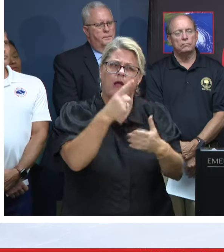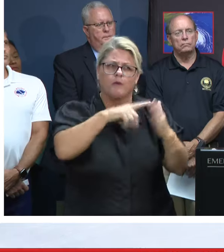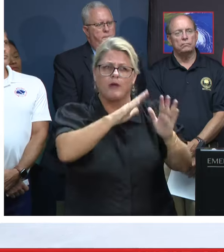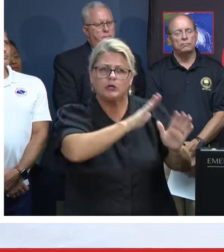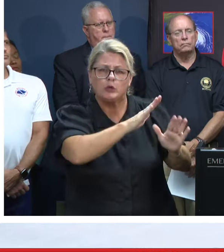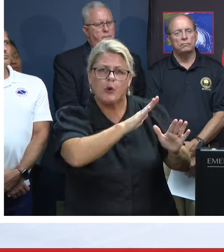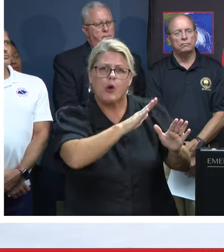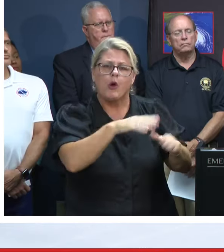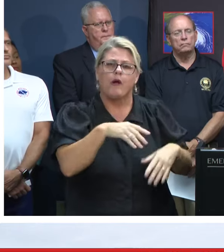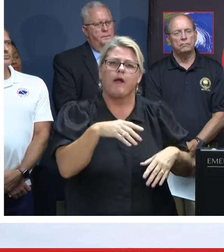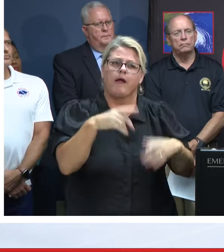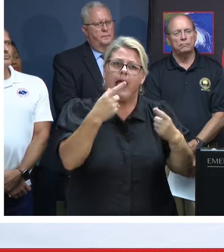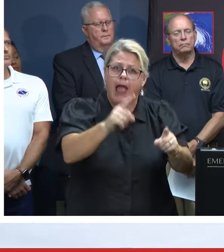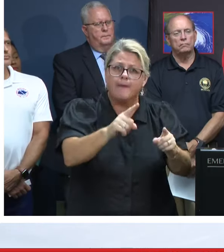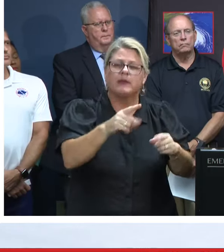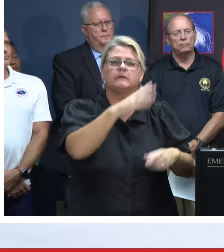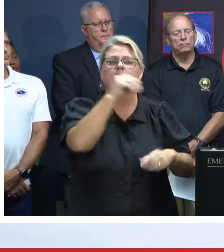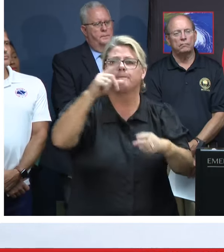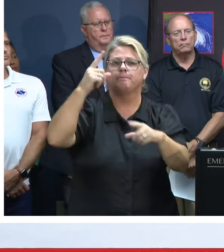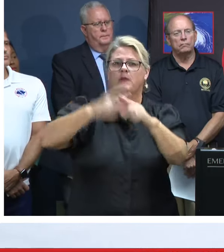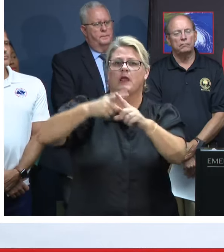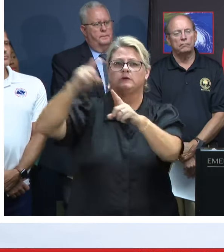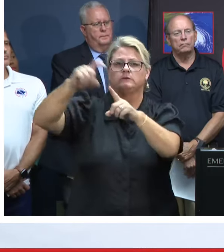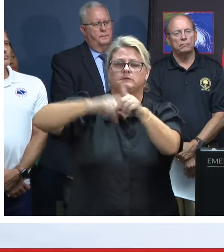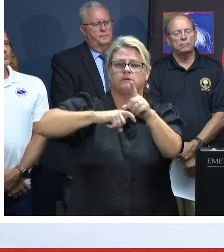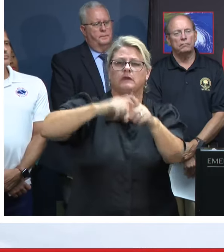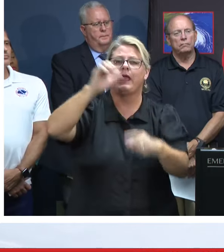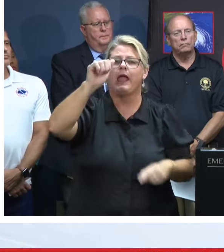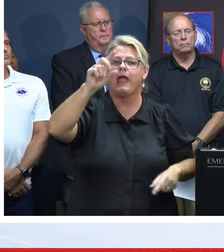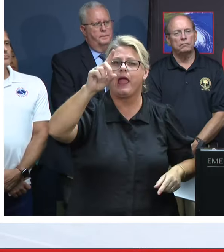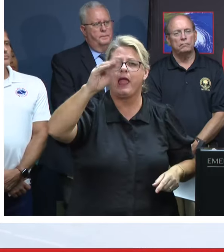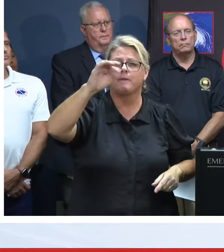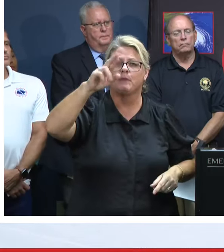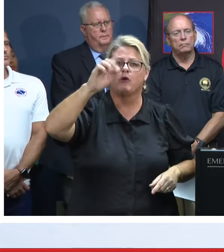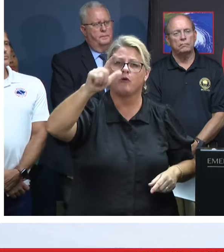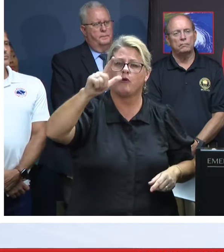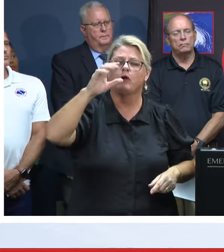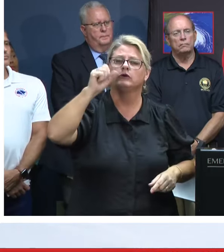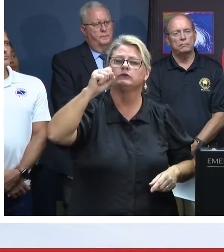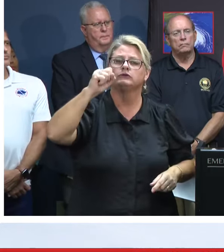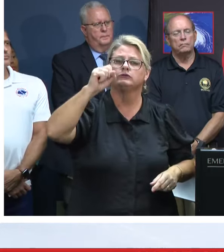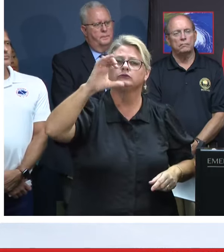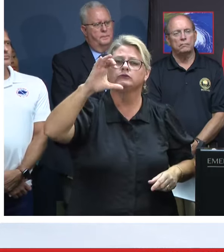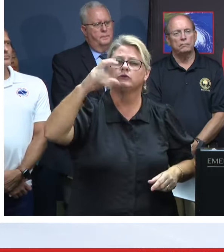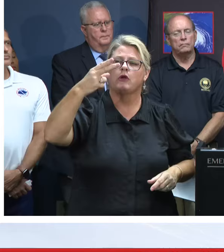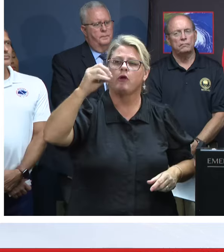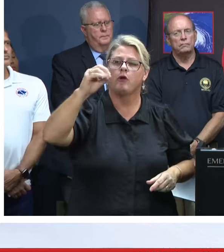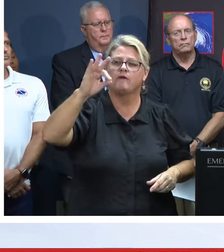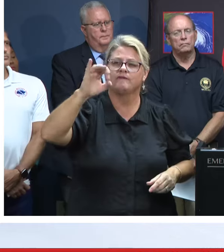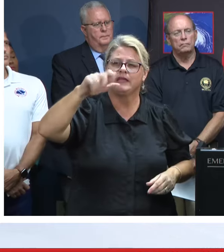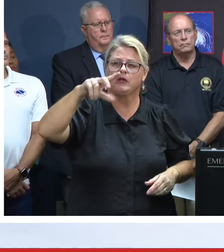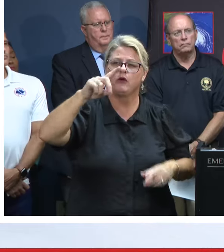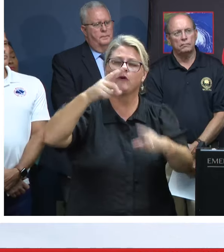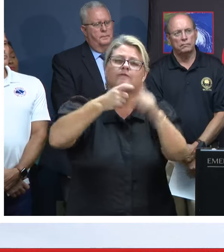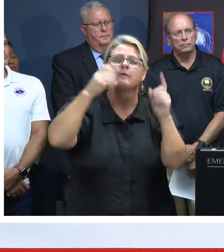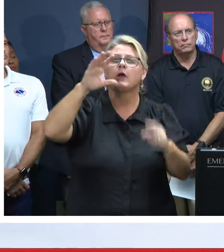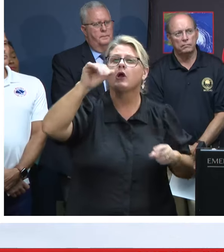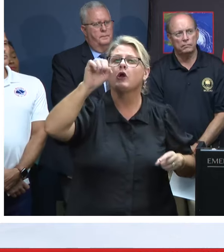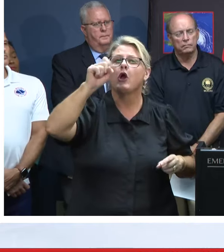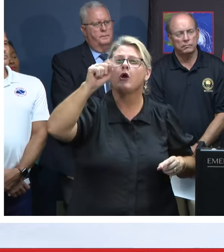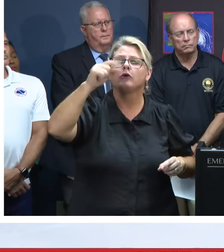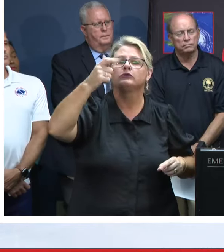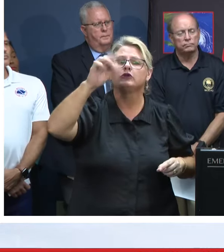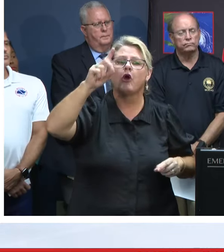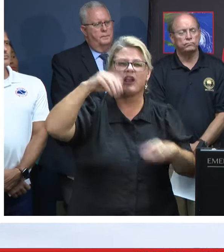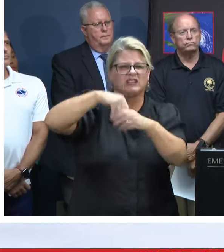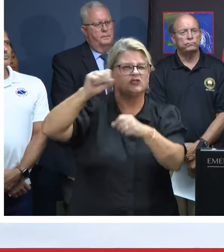And also I got a call from Rear Admiral Doug Schofield, Coast Guard, Rear Admiral, who's in